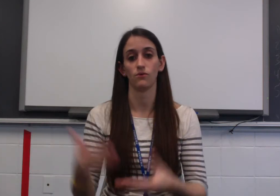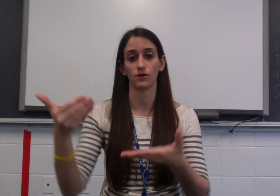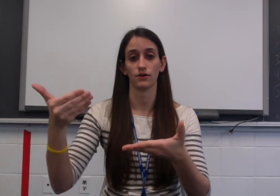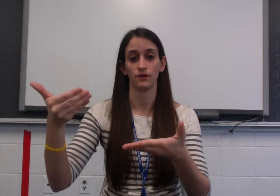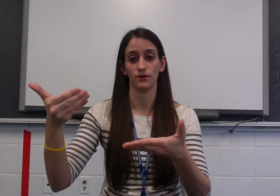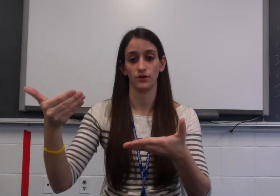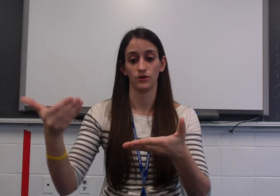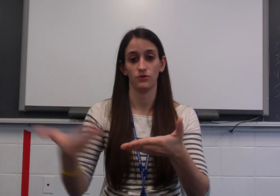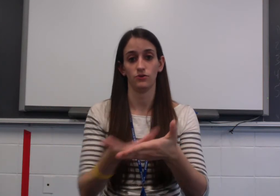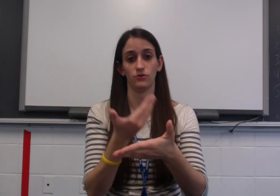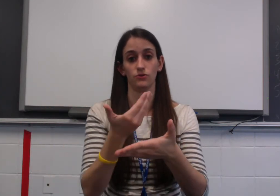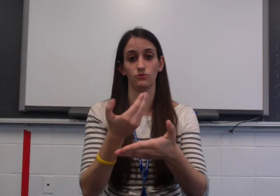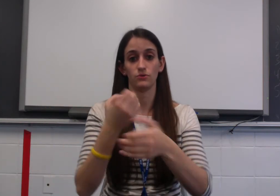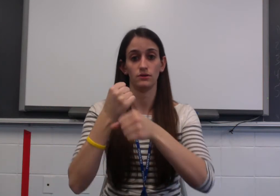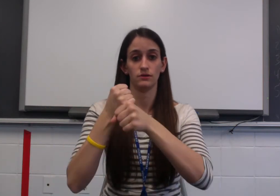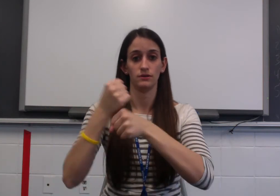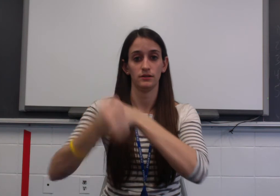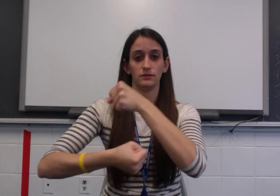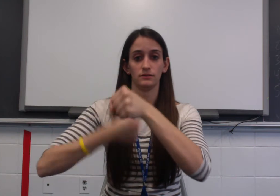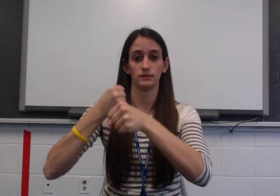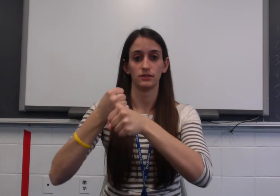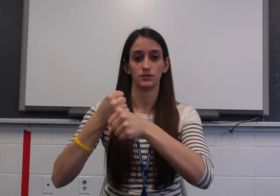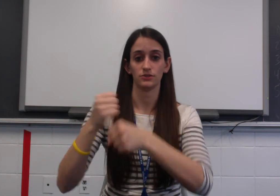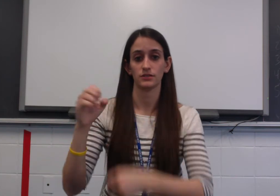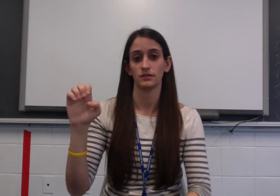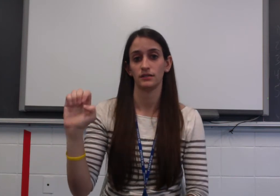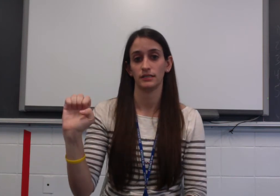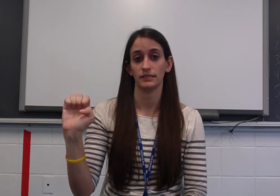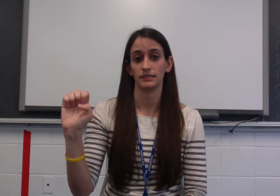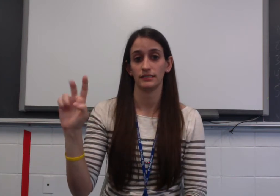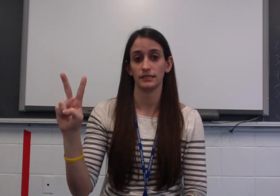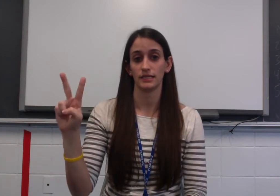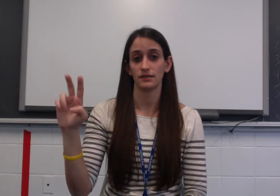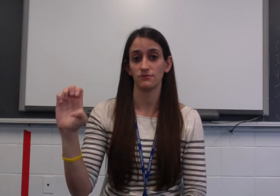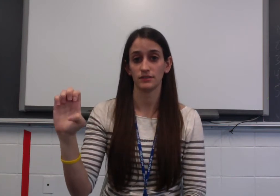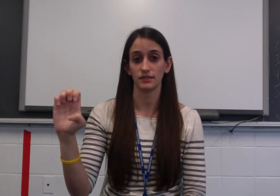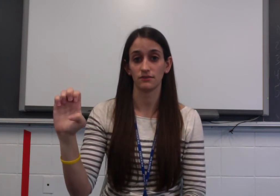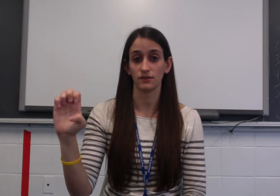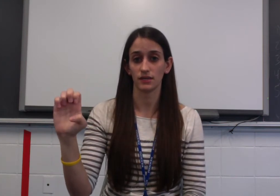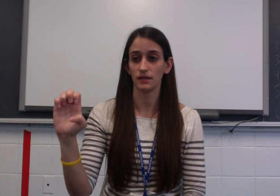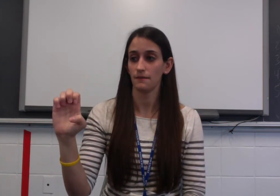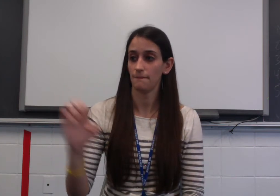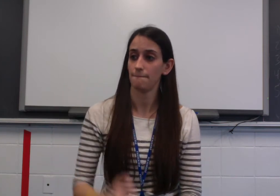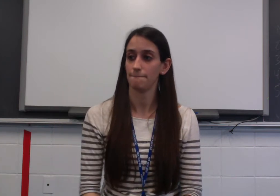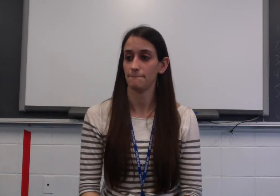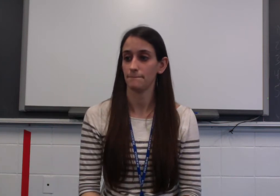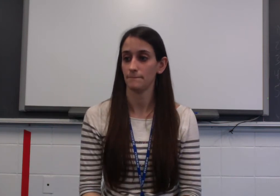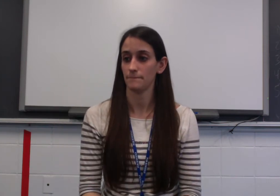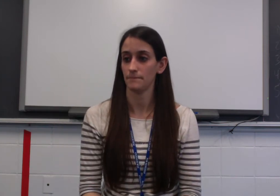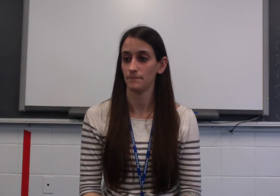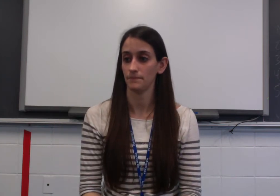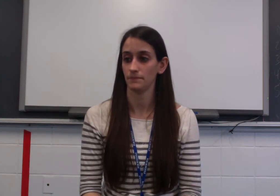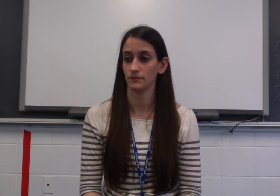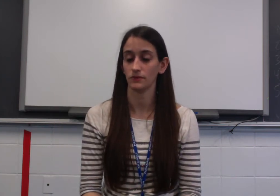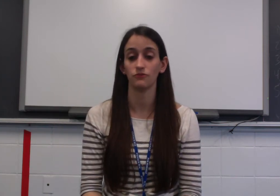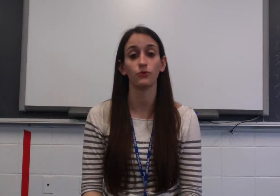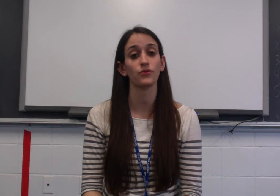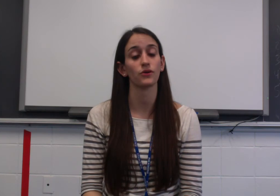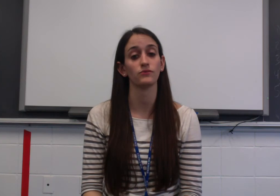New Year's Eve is E-V-E. The 4th of